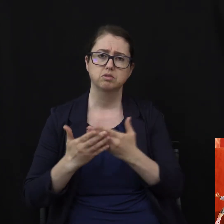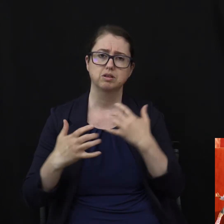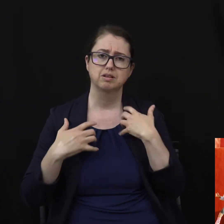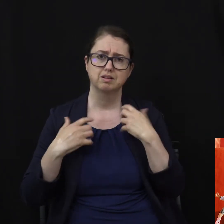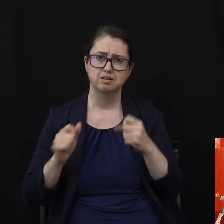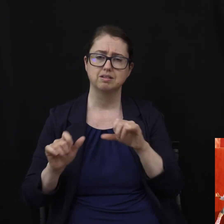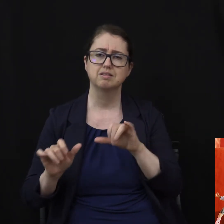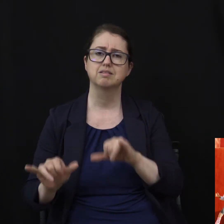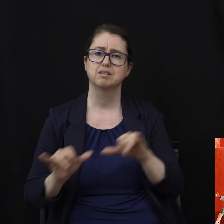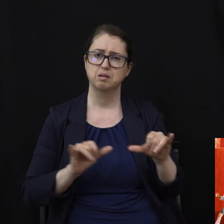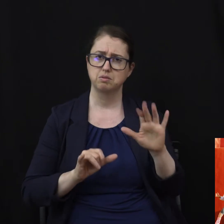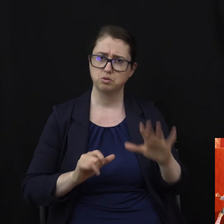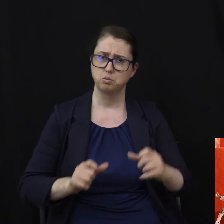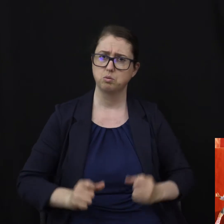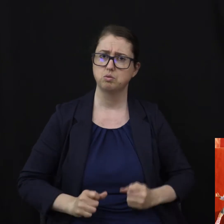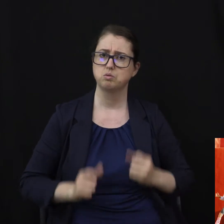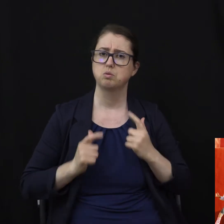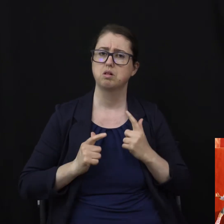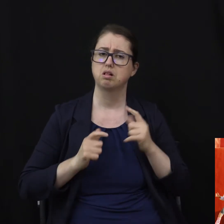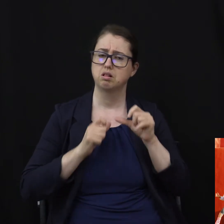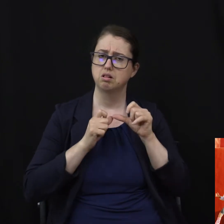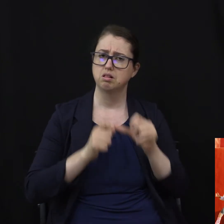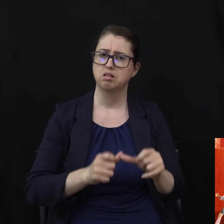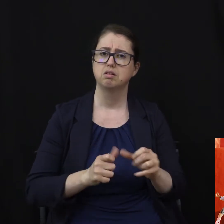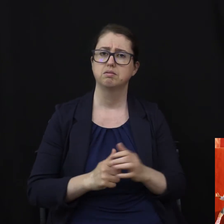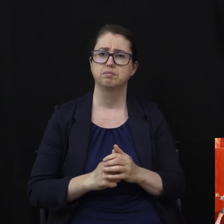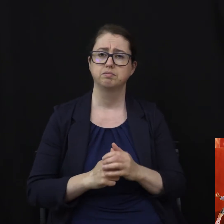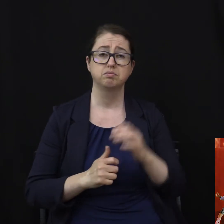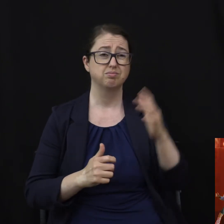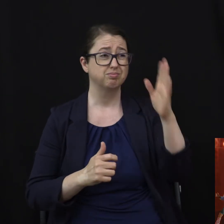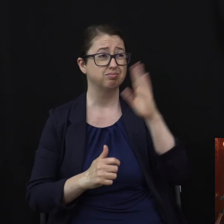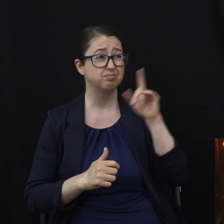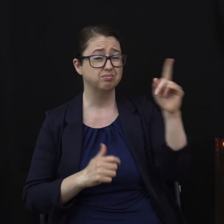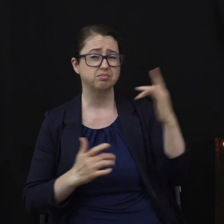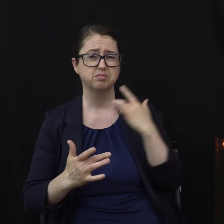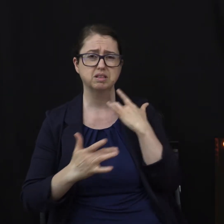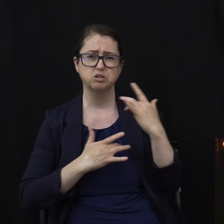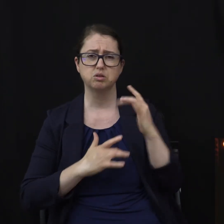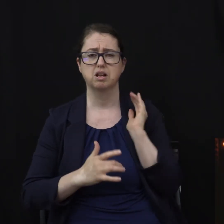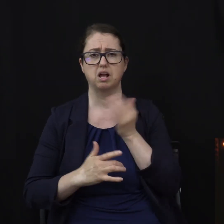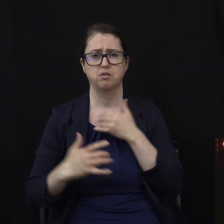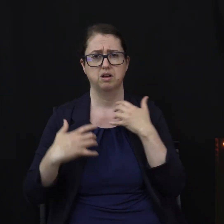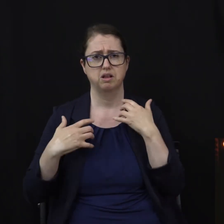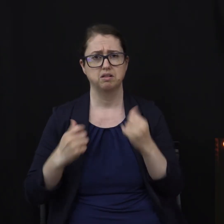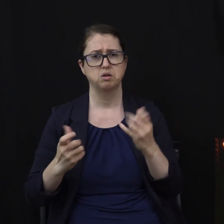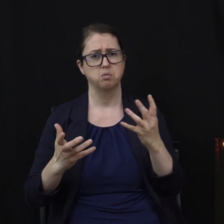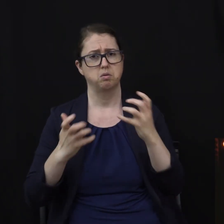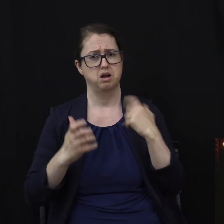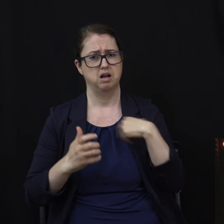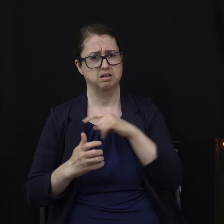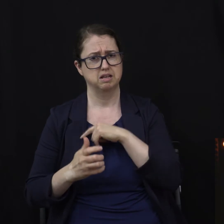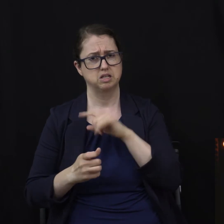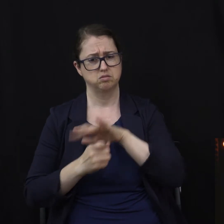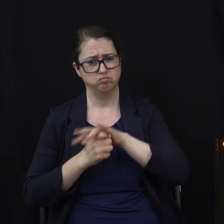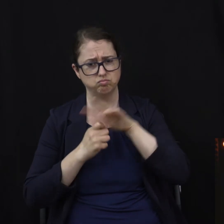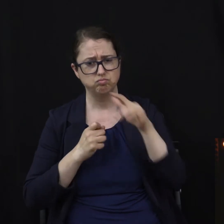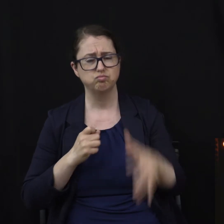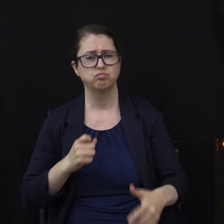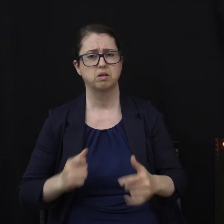God is concerned with our health. God wants us to prosper. He wants us to have an abundant life. And it's hard to